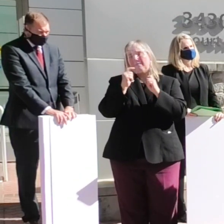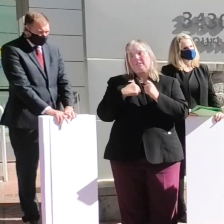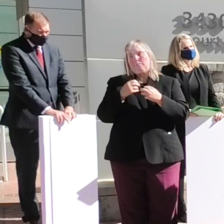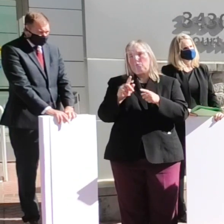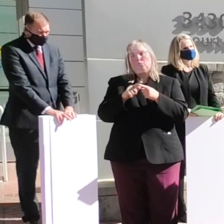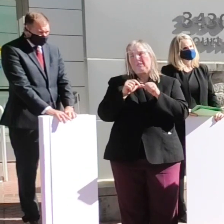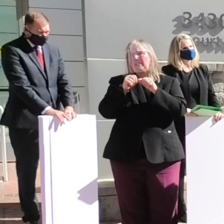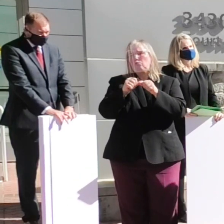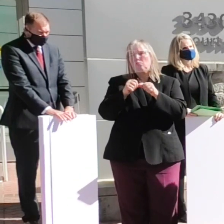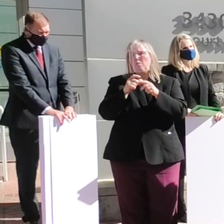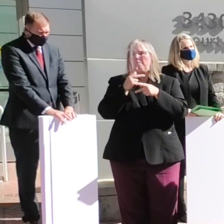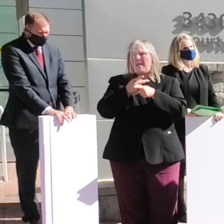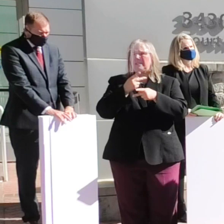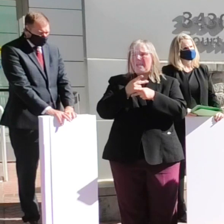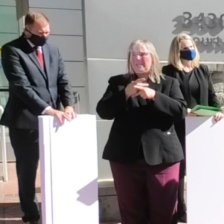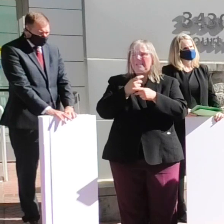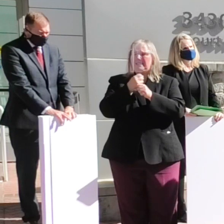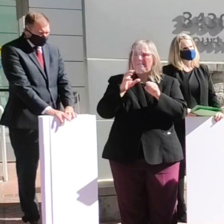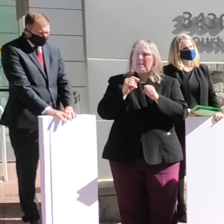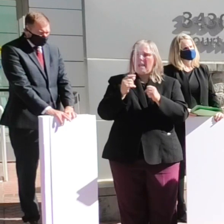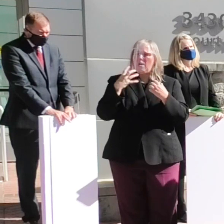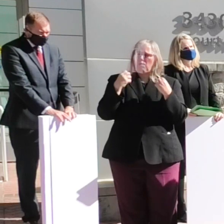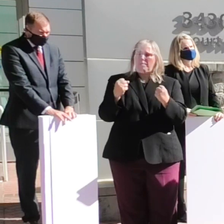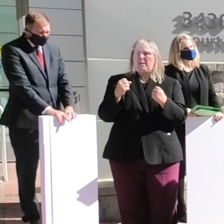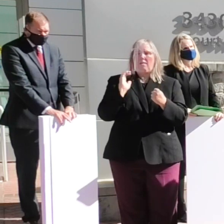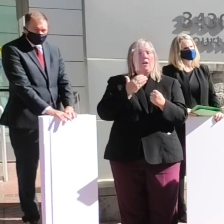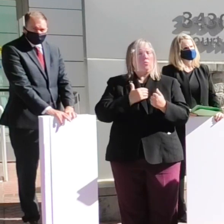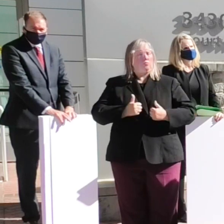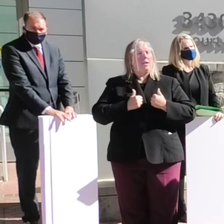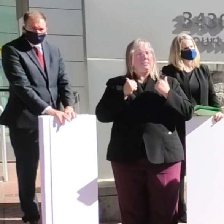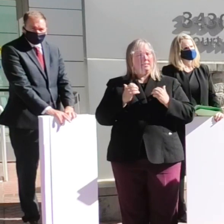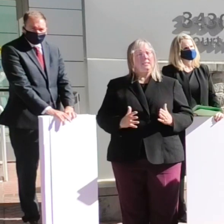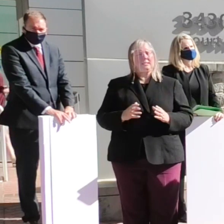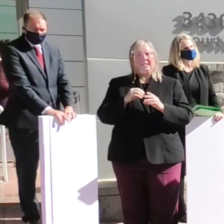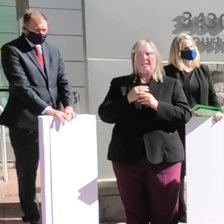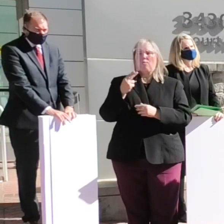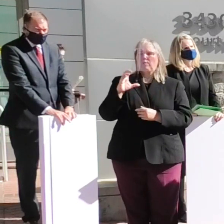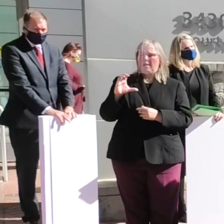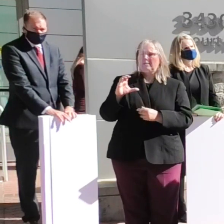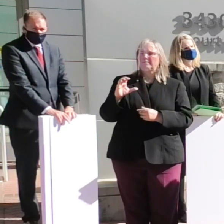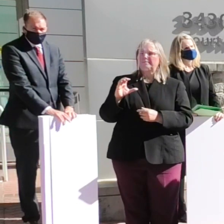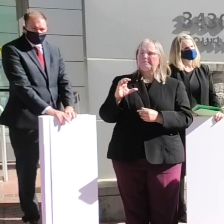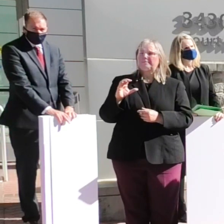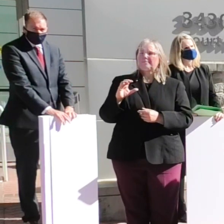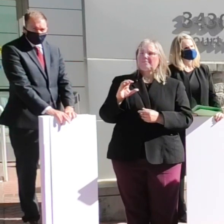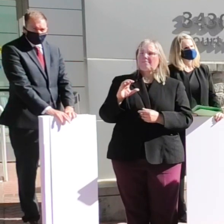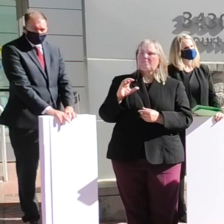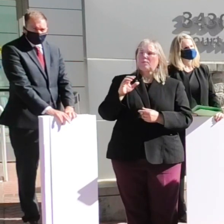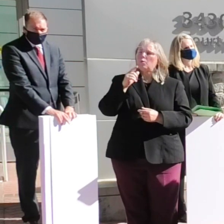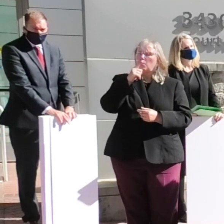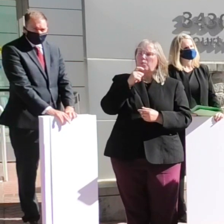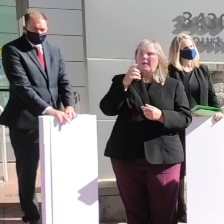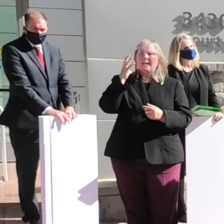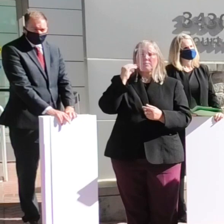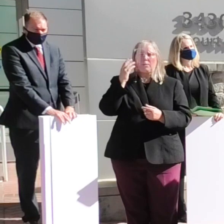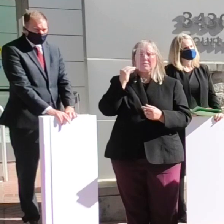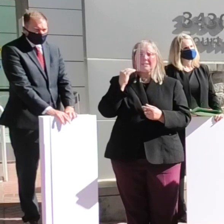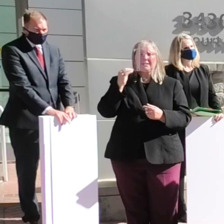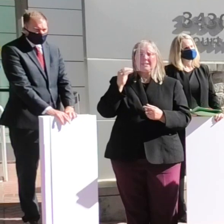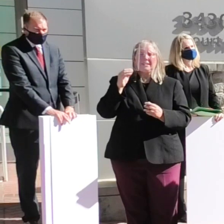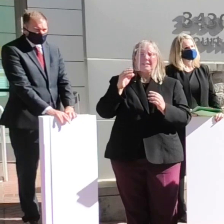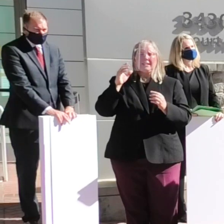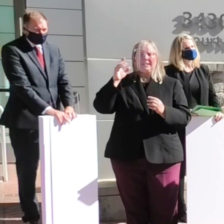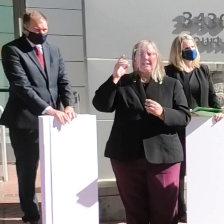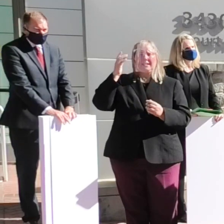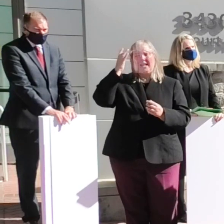maintain the safety and well-being of our residents in Howard County that experience intellectual and developmental